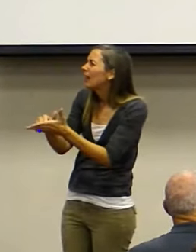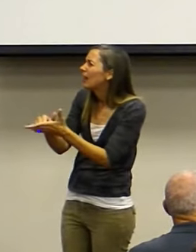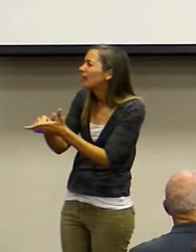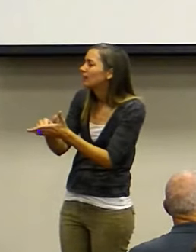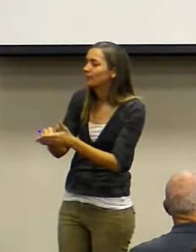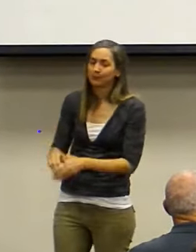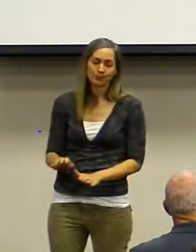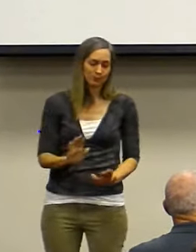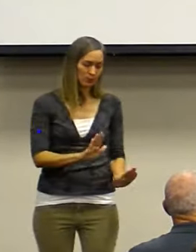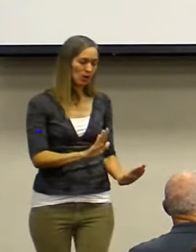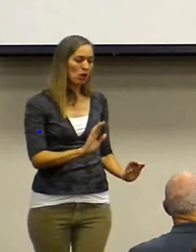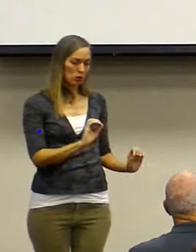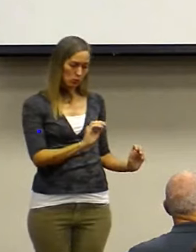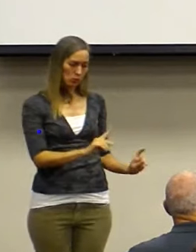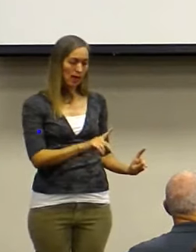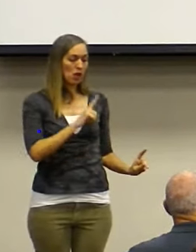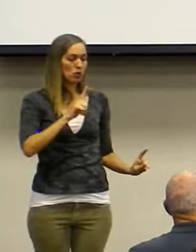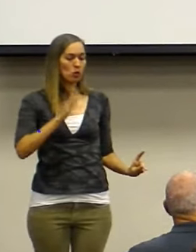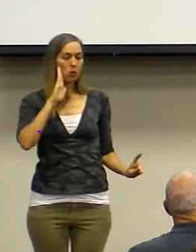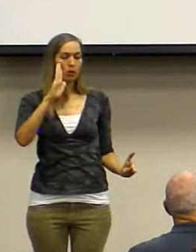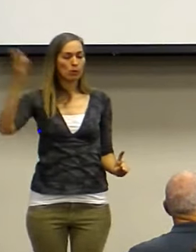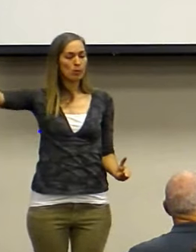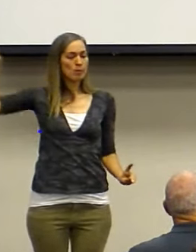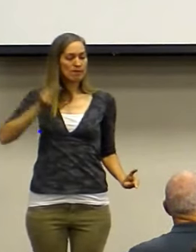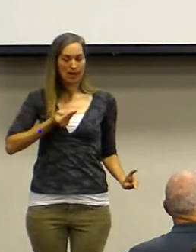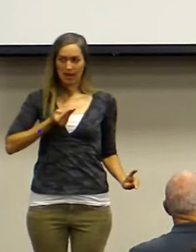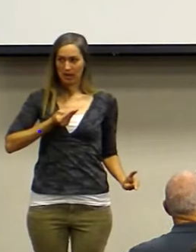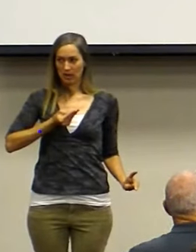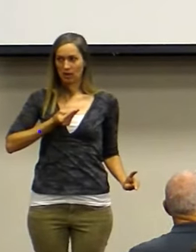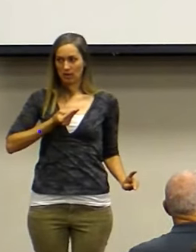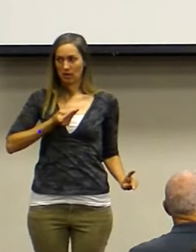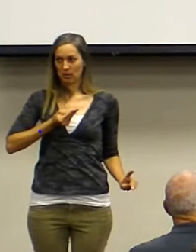provide. She always said it with a smile.